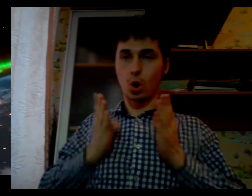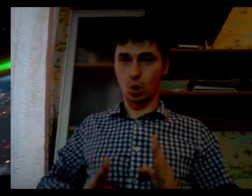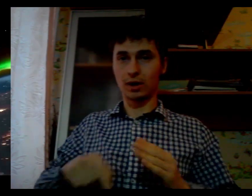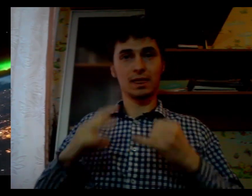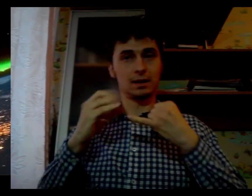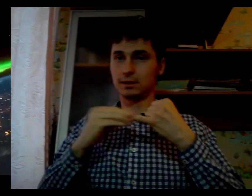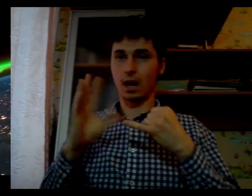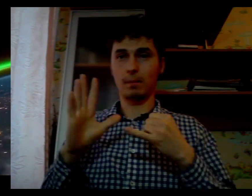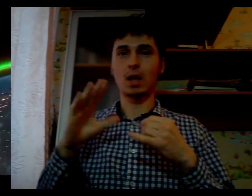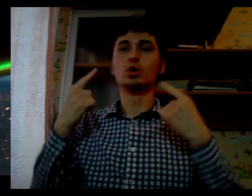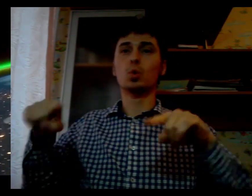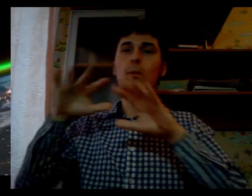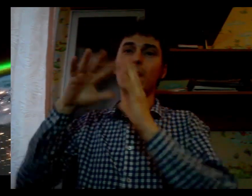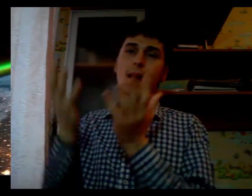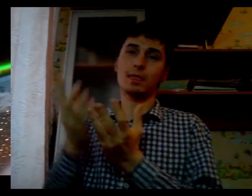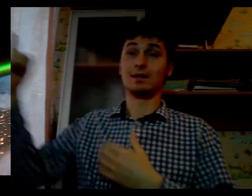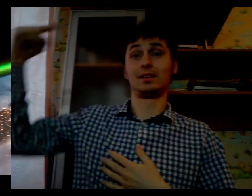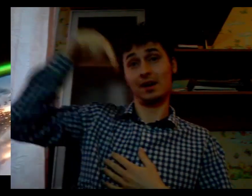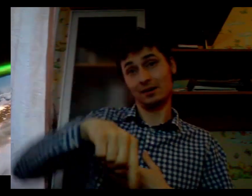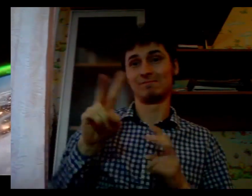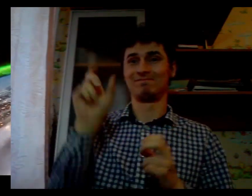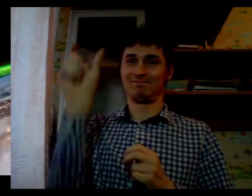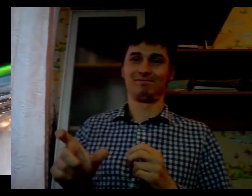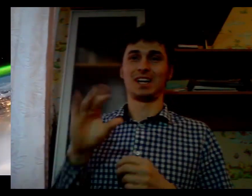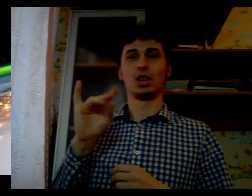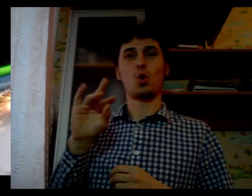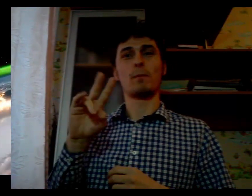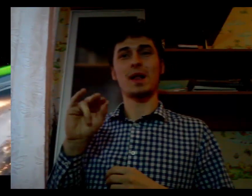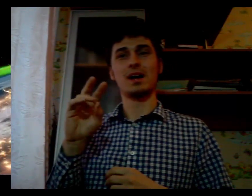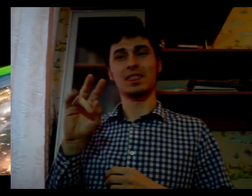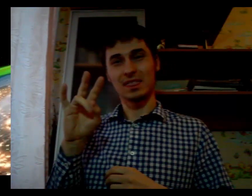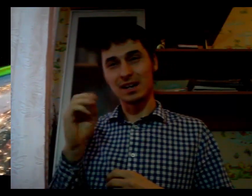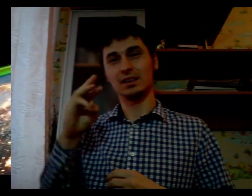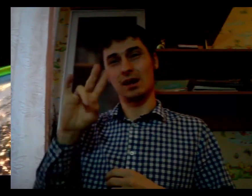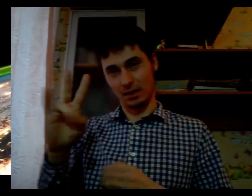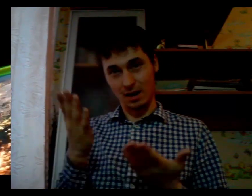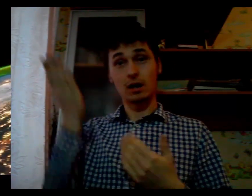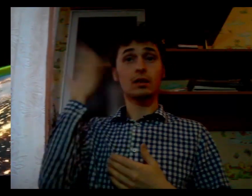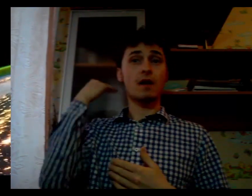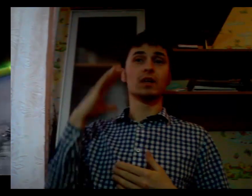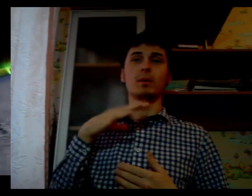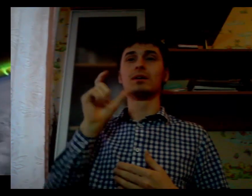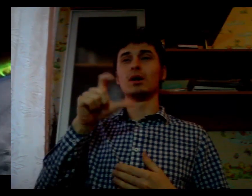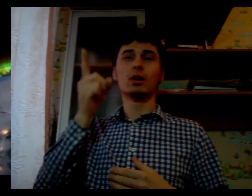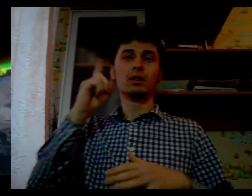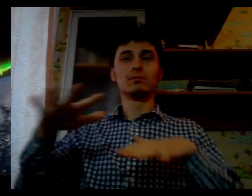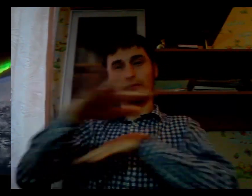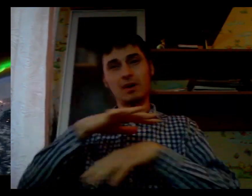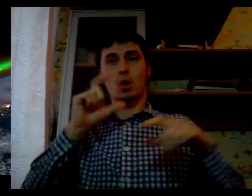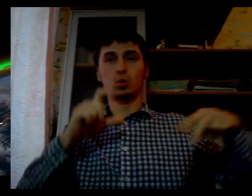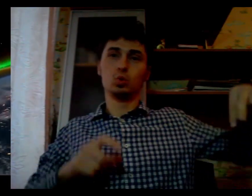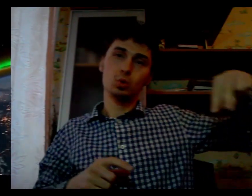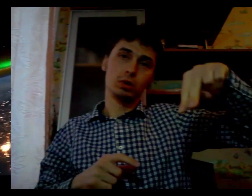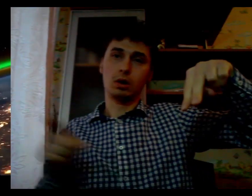Realizing this goal will require an intrepidorial spirit. An new generation of scientists and a...